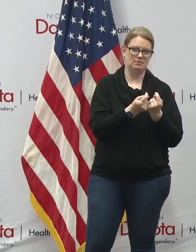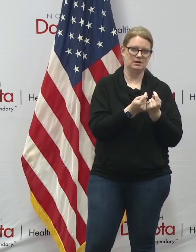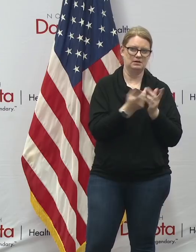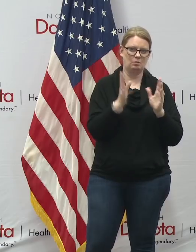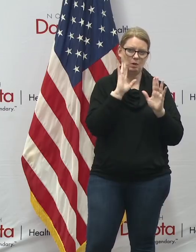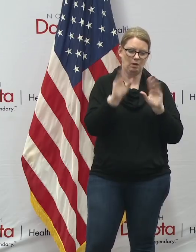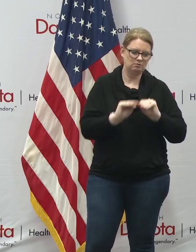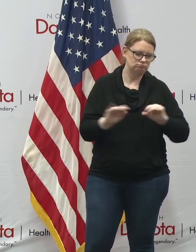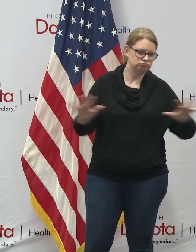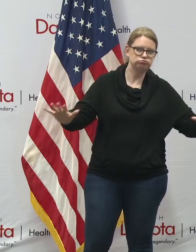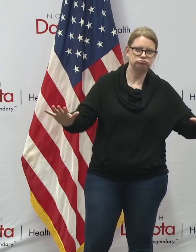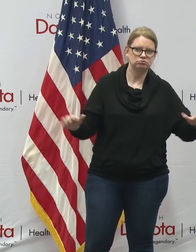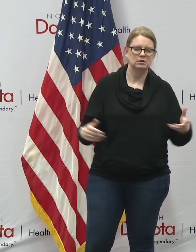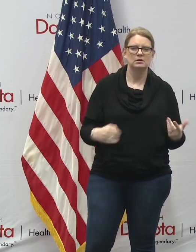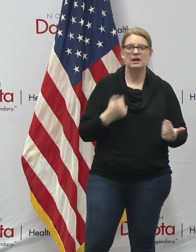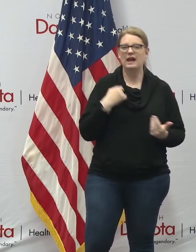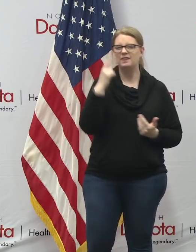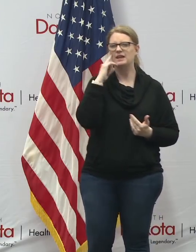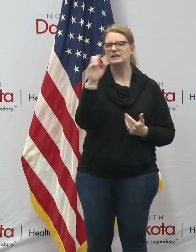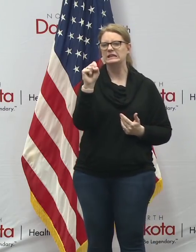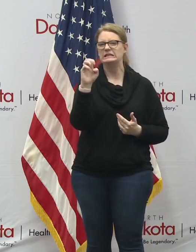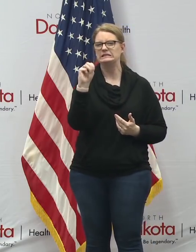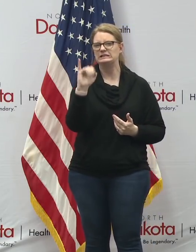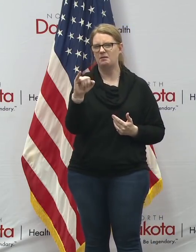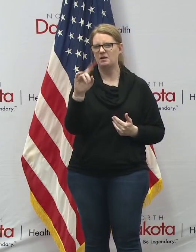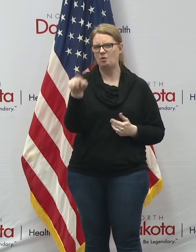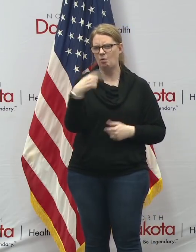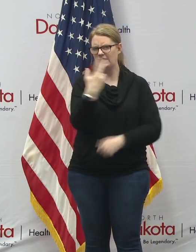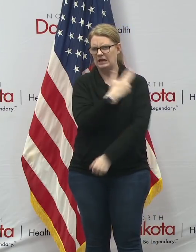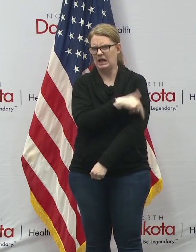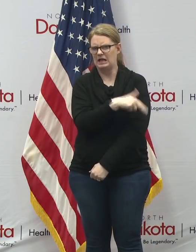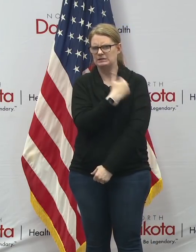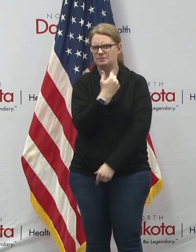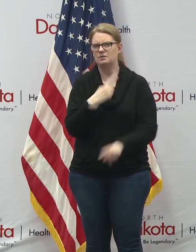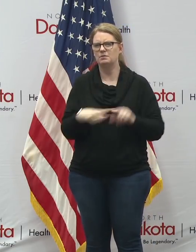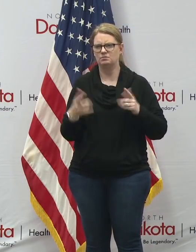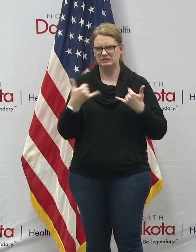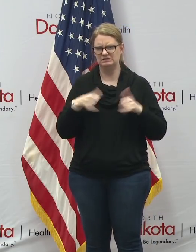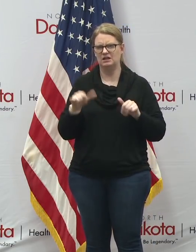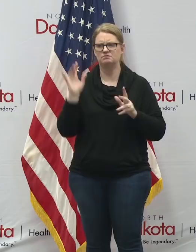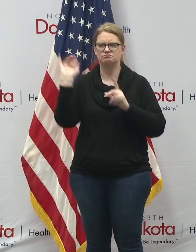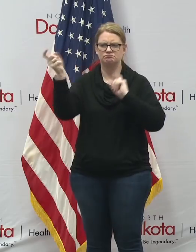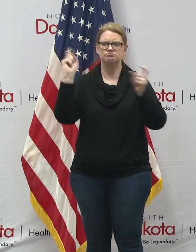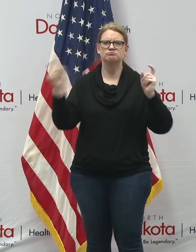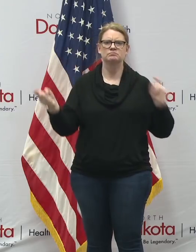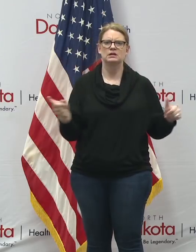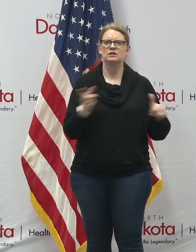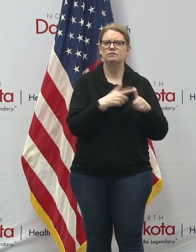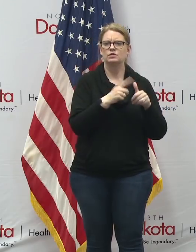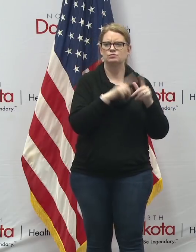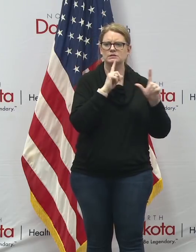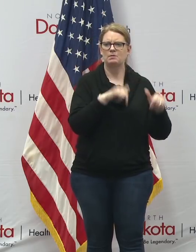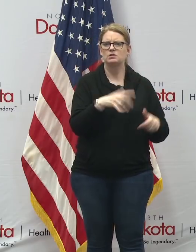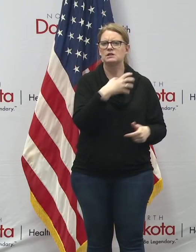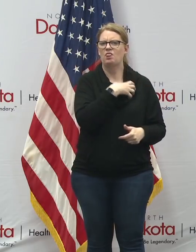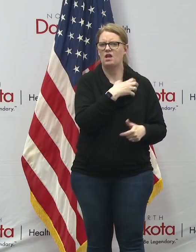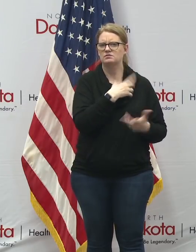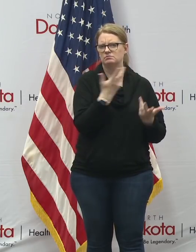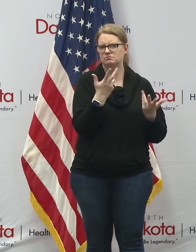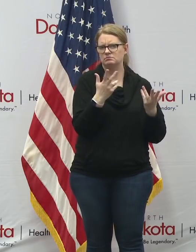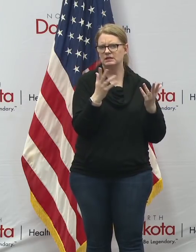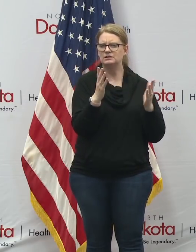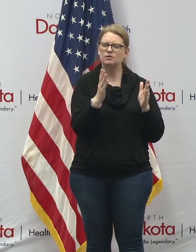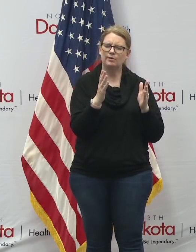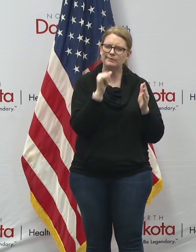but i i believe that the semis went to hospitals only but we still are doing deliveries to first responders and law enforcement in smaller smaller